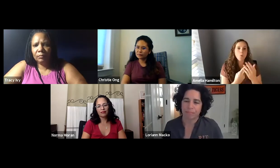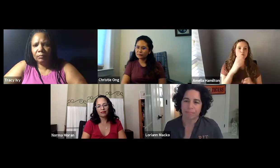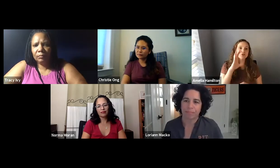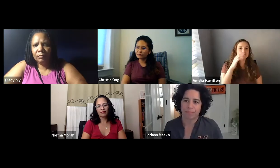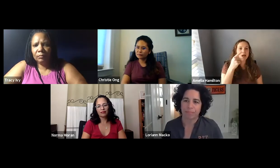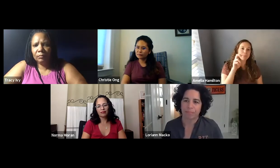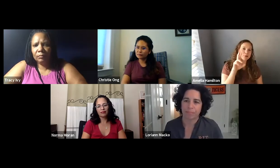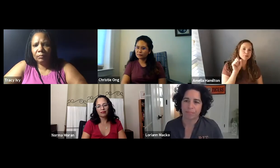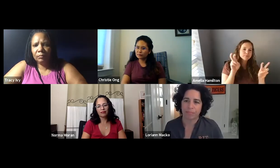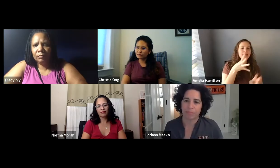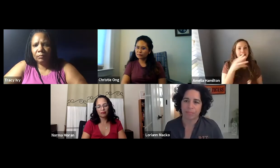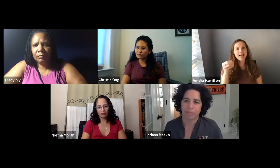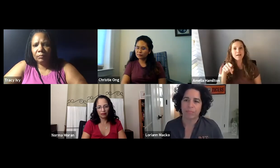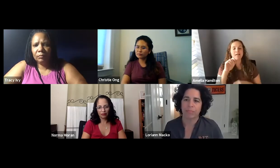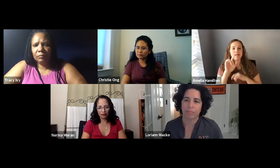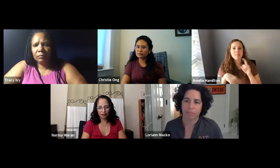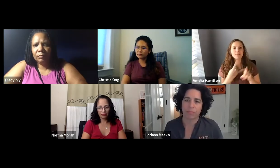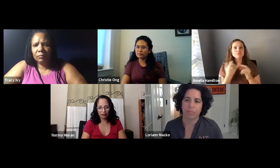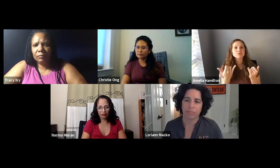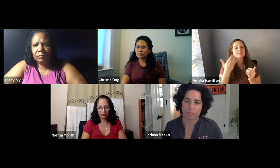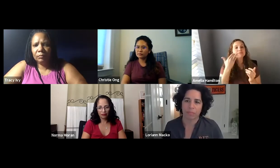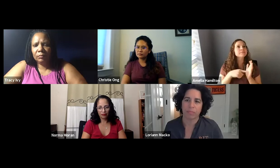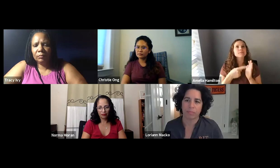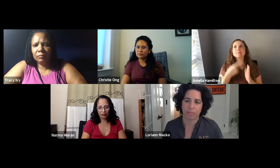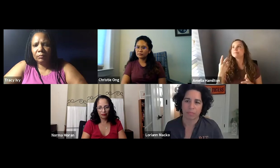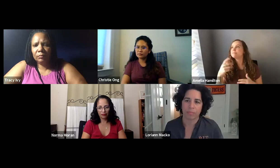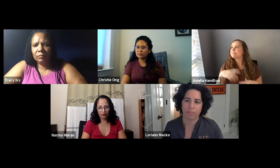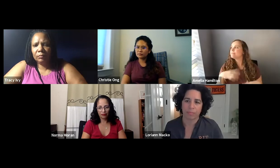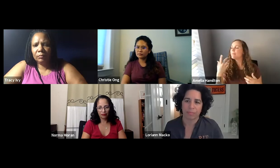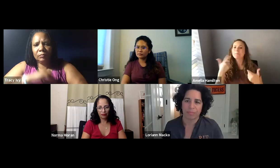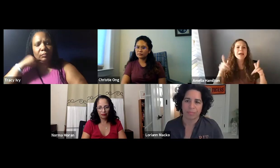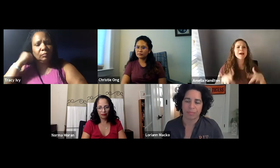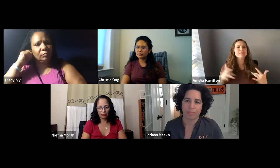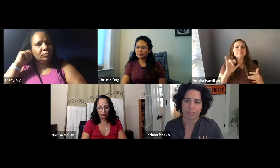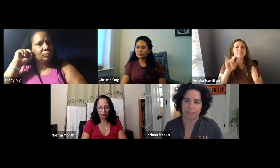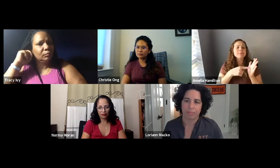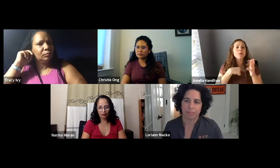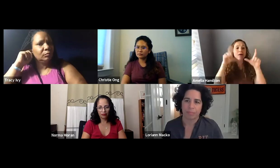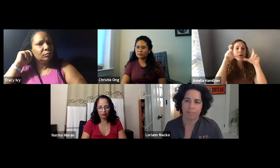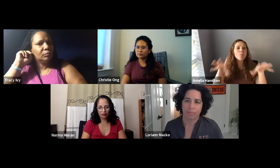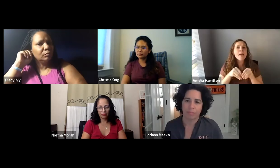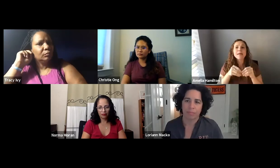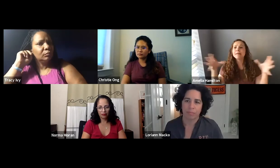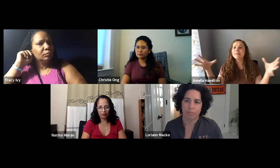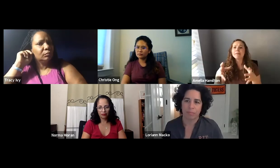And Amelia saying that makes me wonder about chapters and alumni. You know, if there's an event,